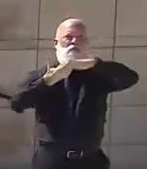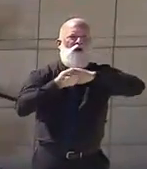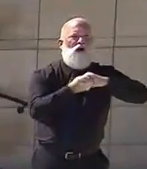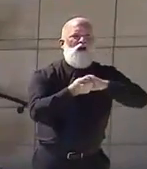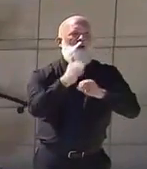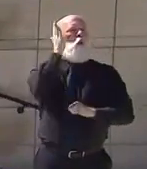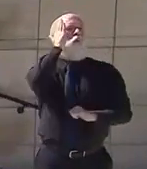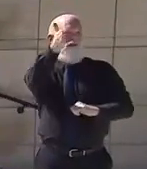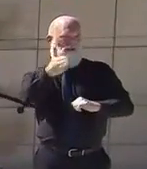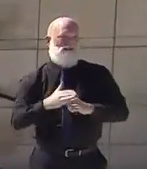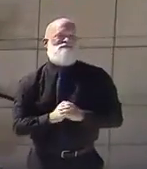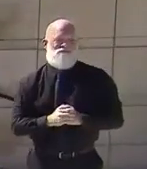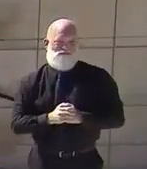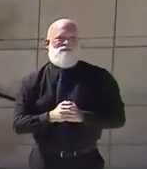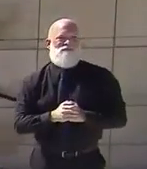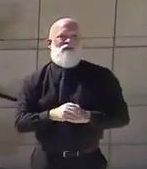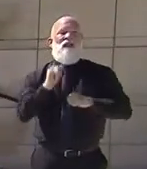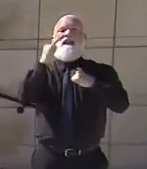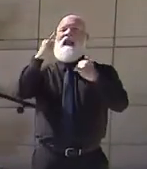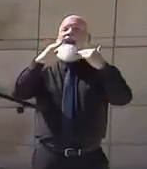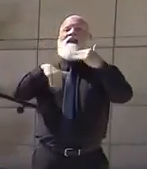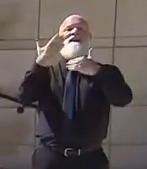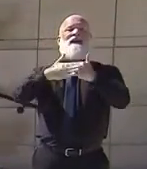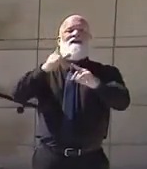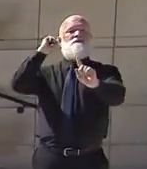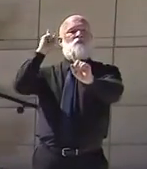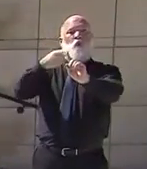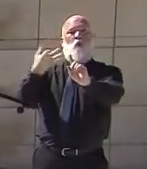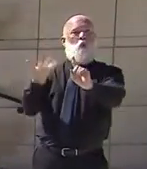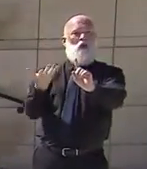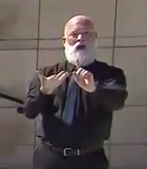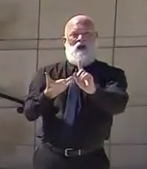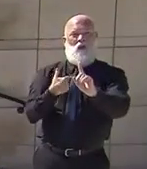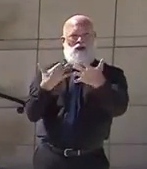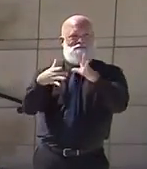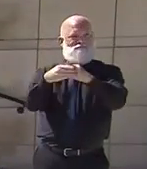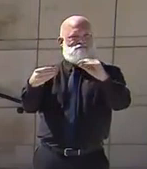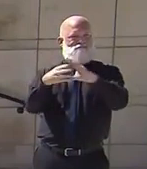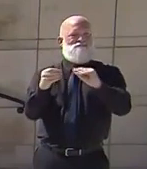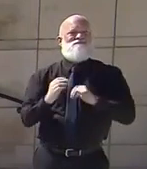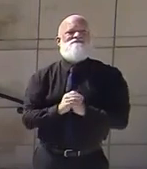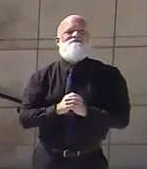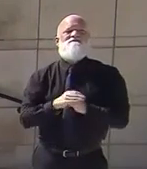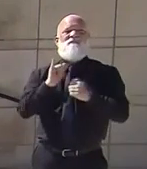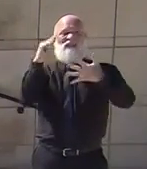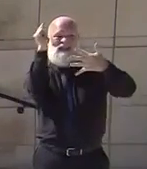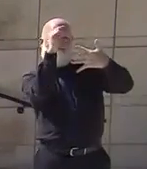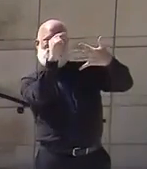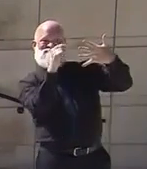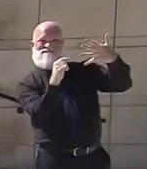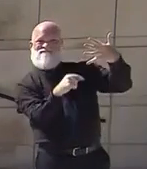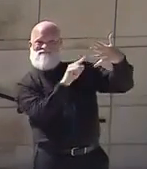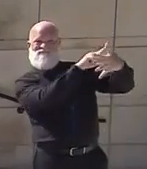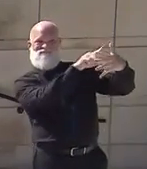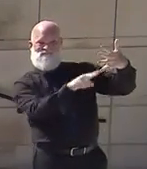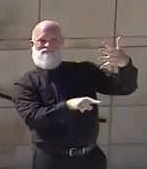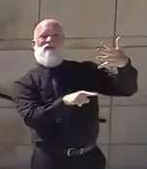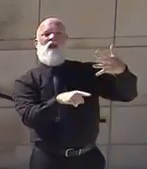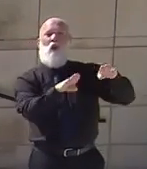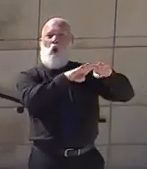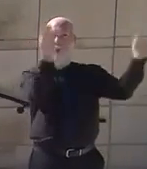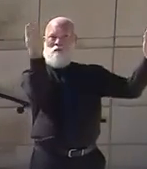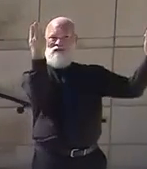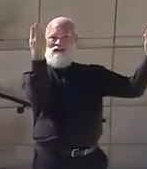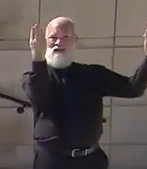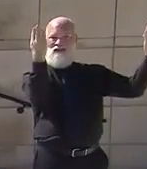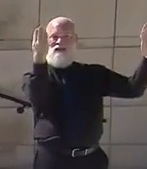The next point is a very important one. The entities which I am reopening are not reopening as business as usual.